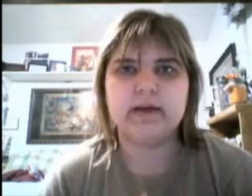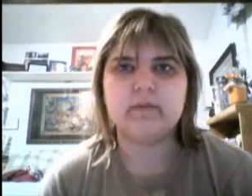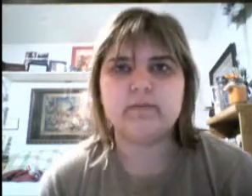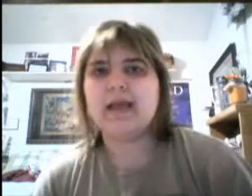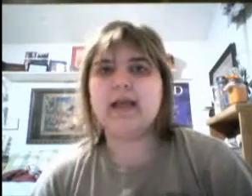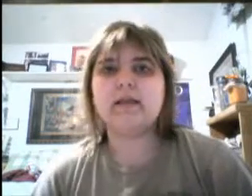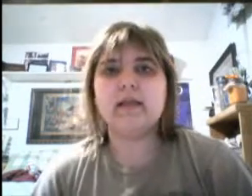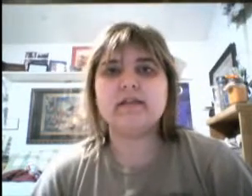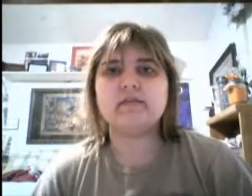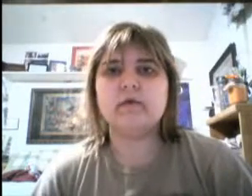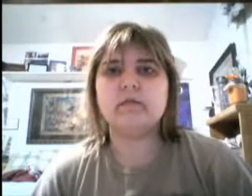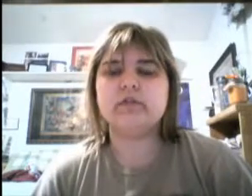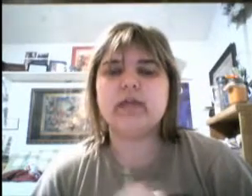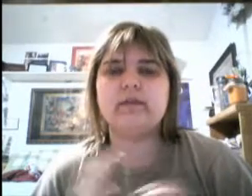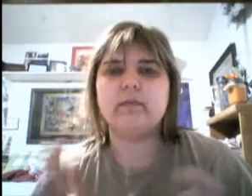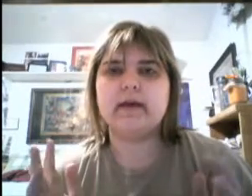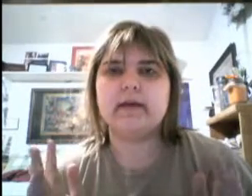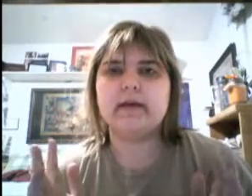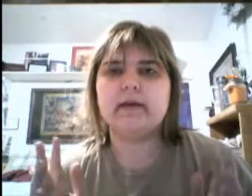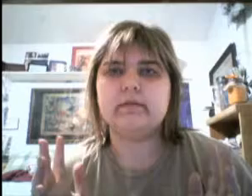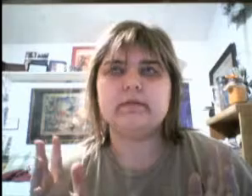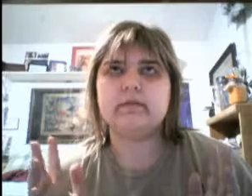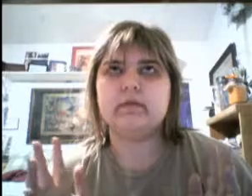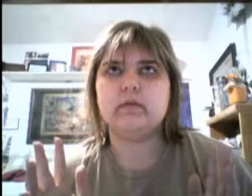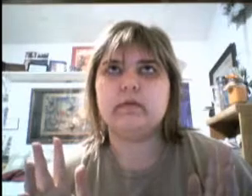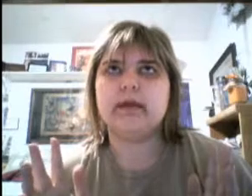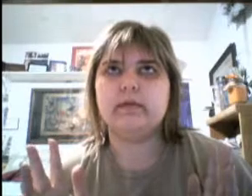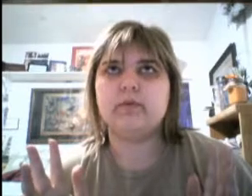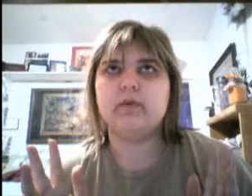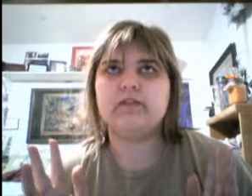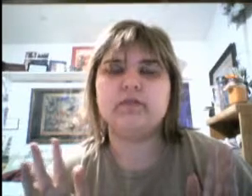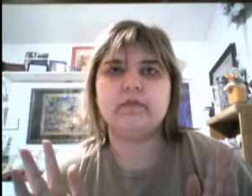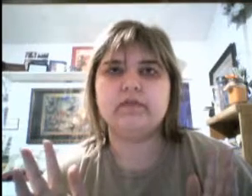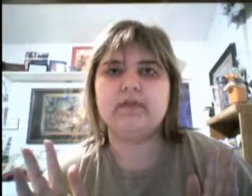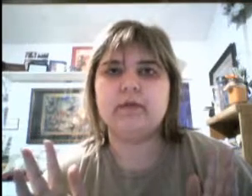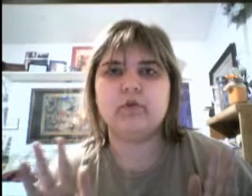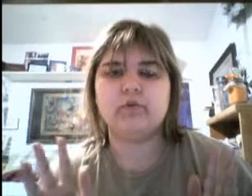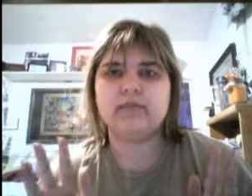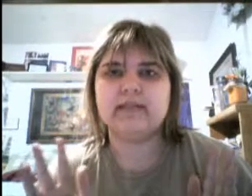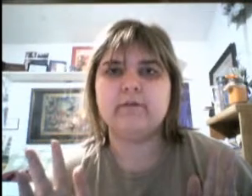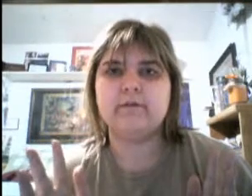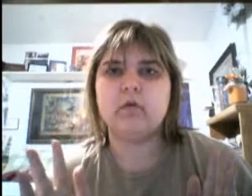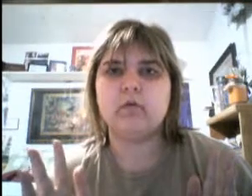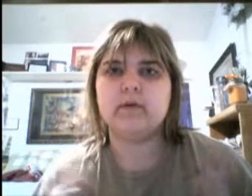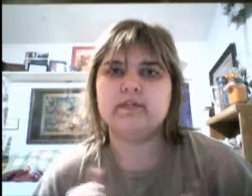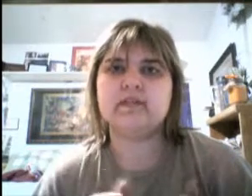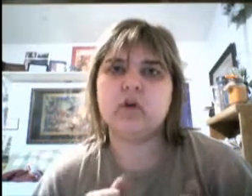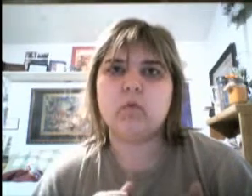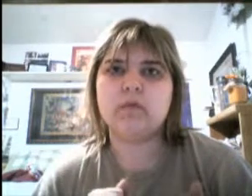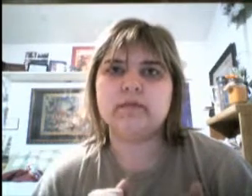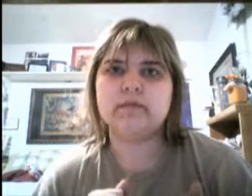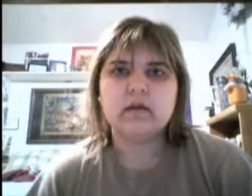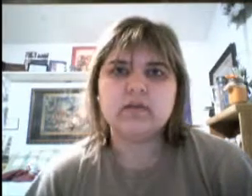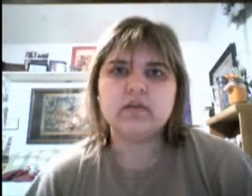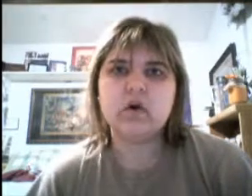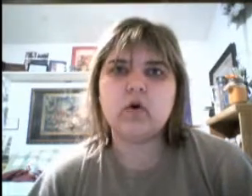about. And the last one, which everybody, okay, probably two-thirds of that room was there for, was Star Wars. So,